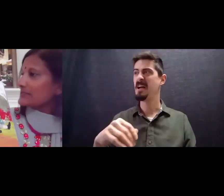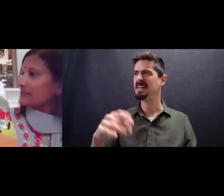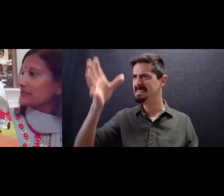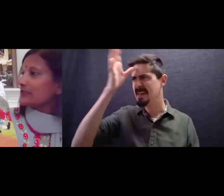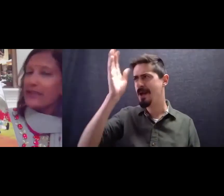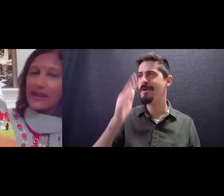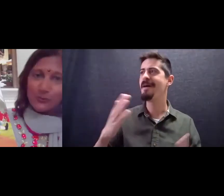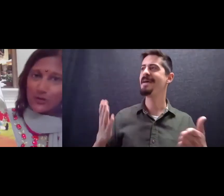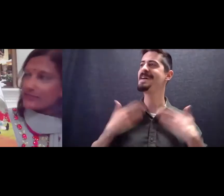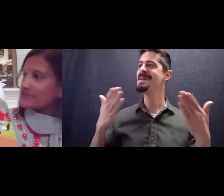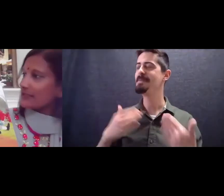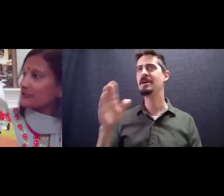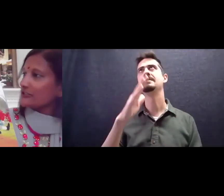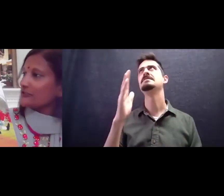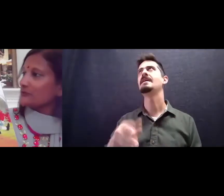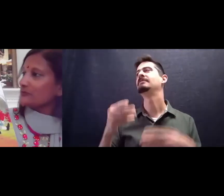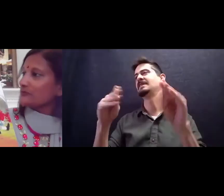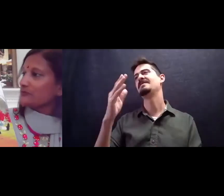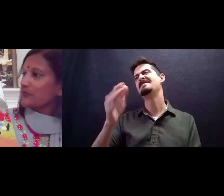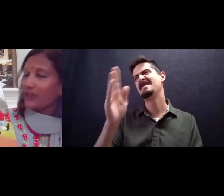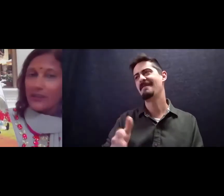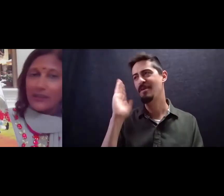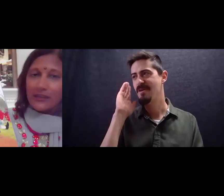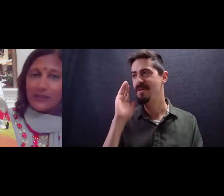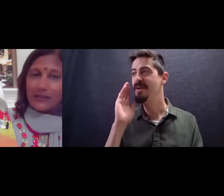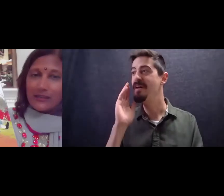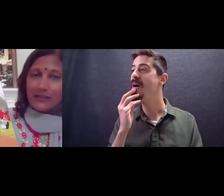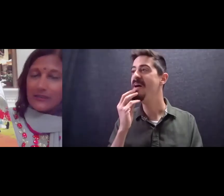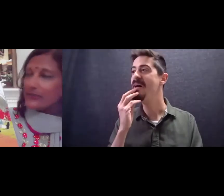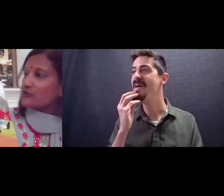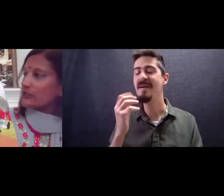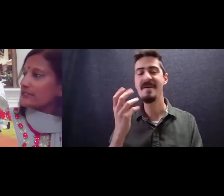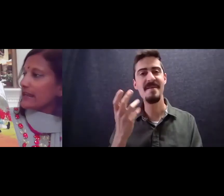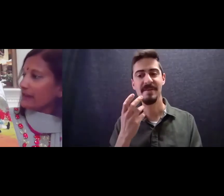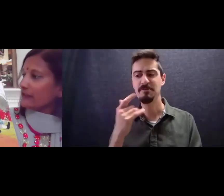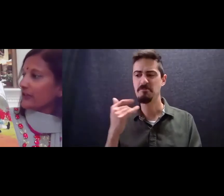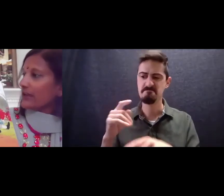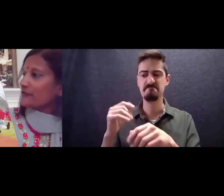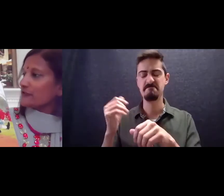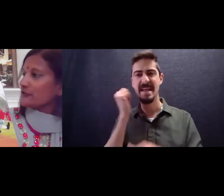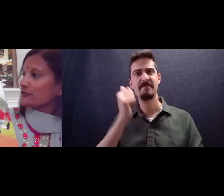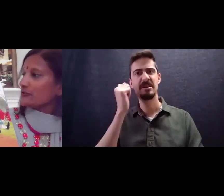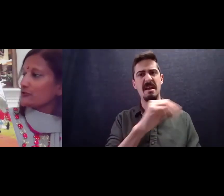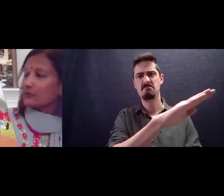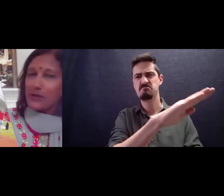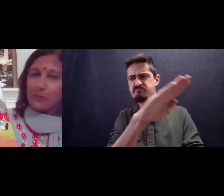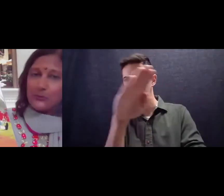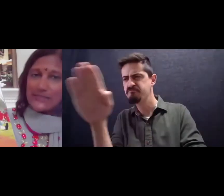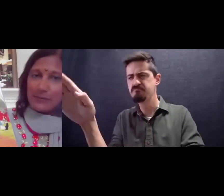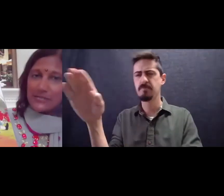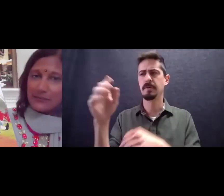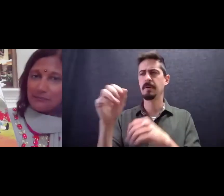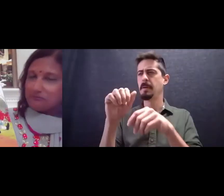pleased he'll never want to sell you they trained every afternoon they during